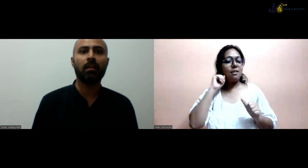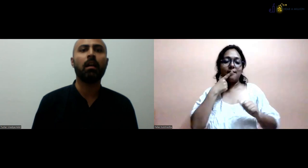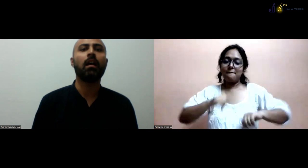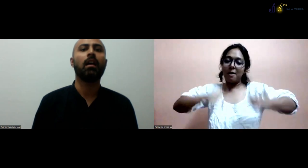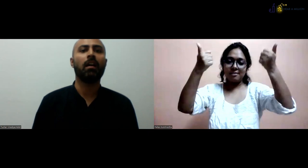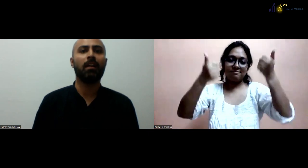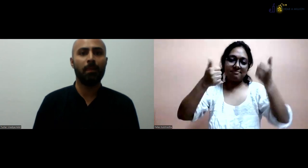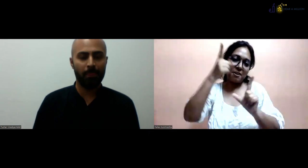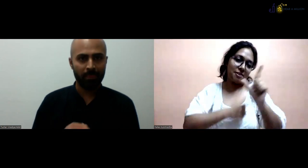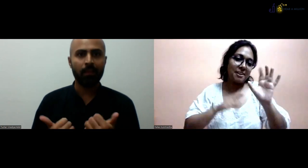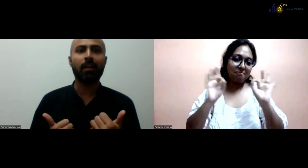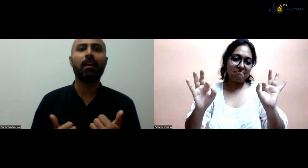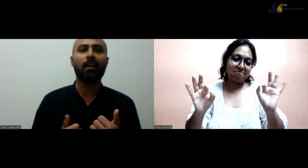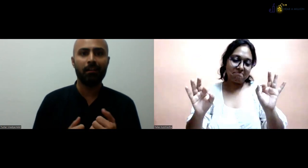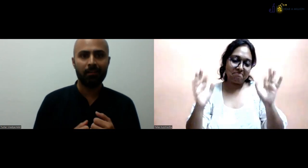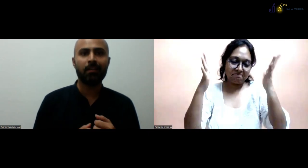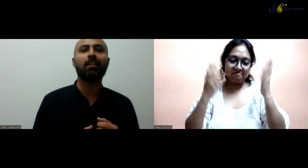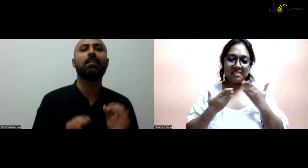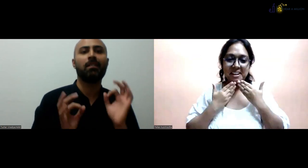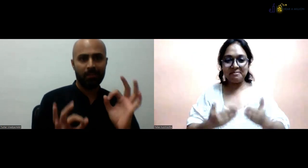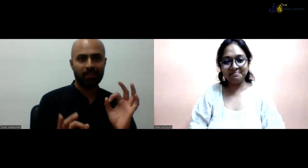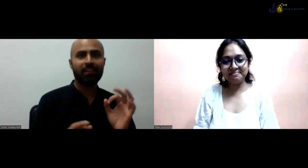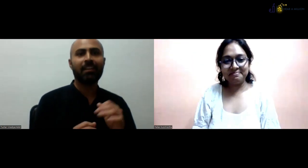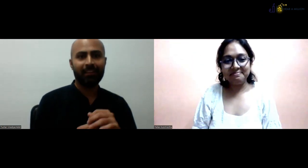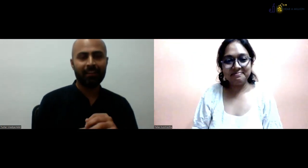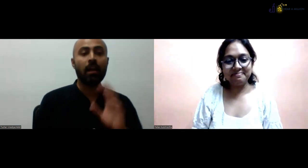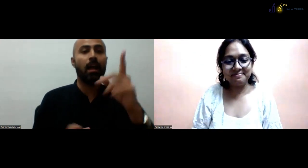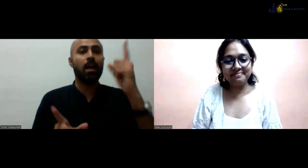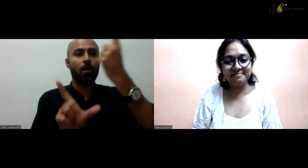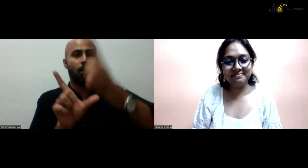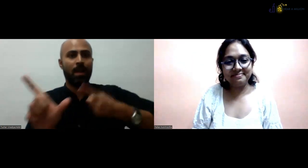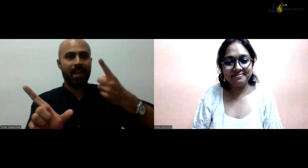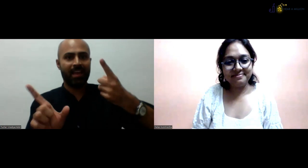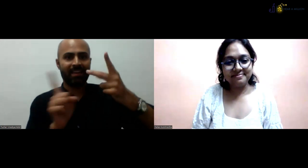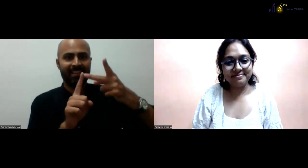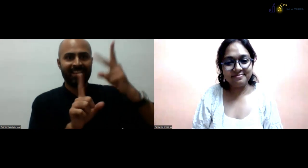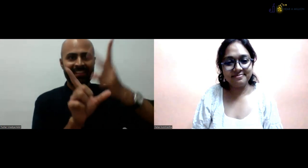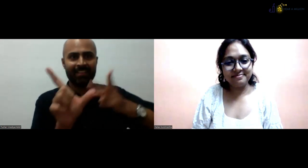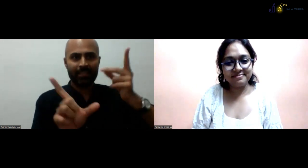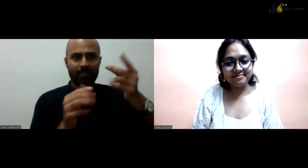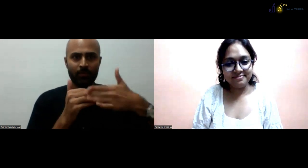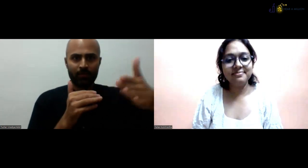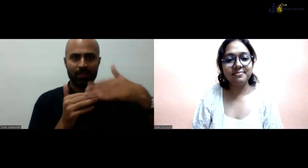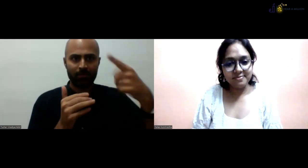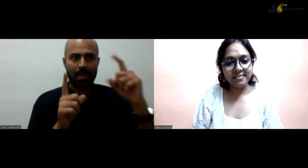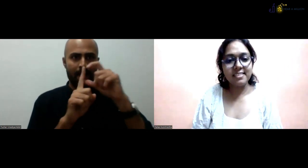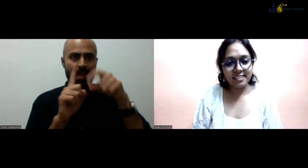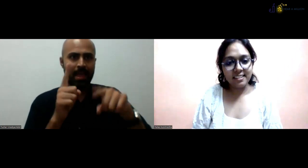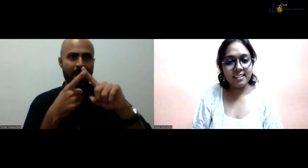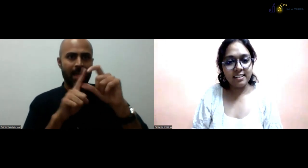But, yeah, now we have the new curriculum and now from the 2021 batch, we will be having the updated one.